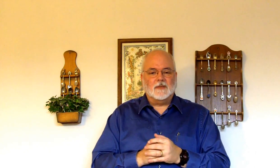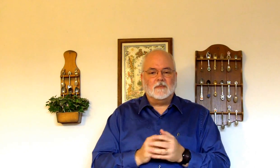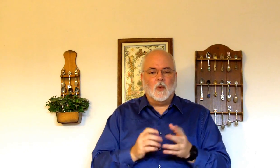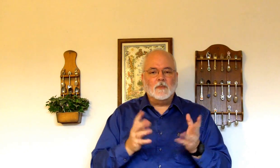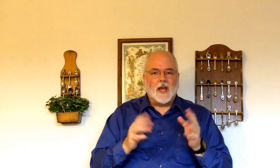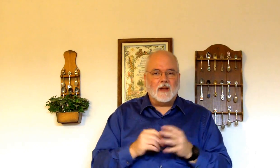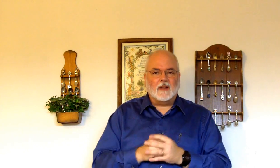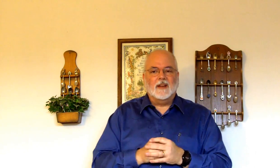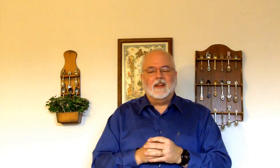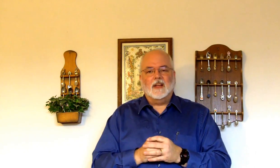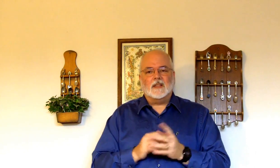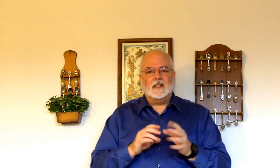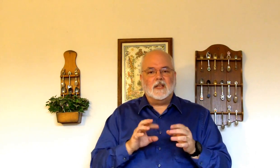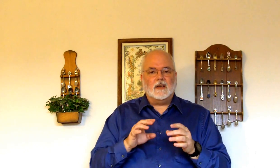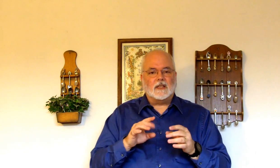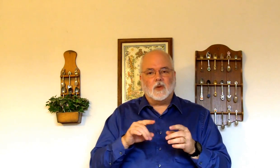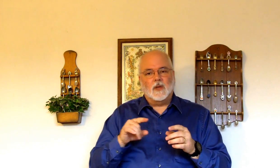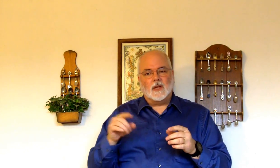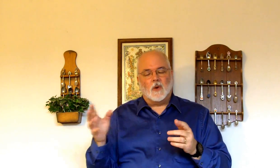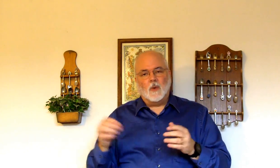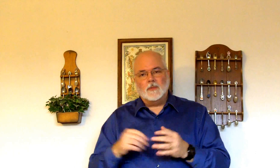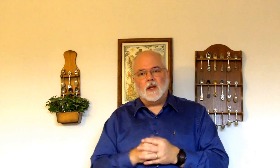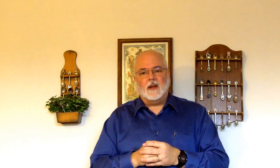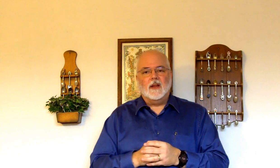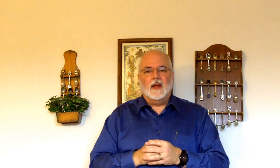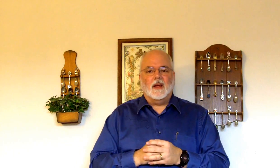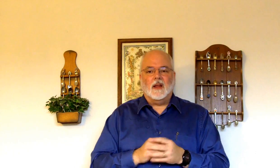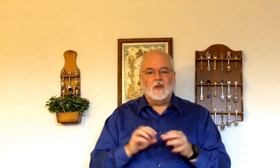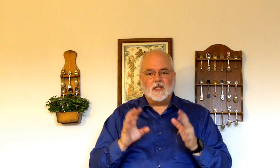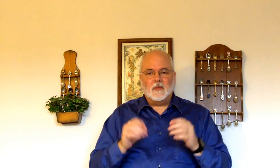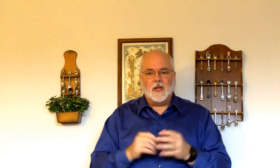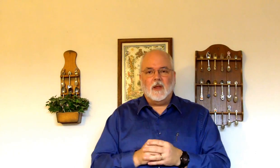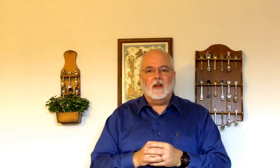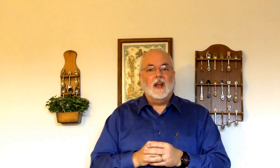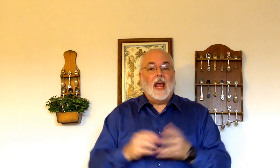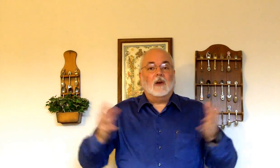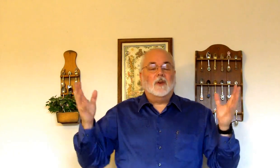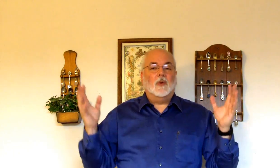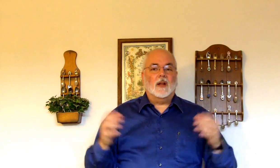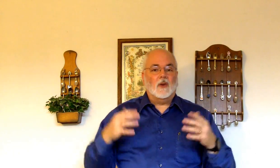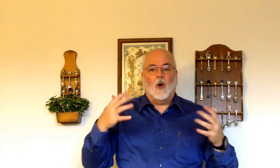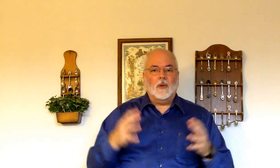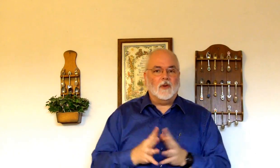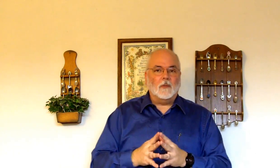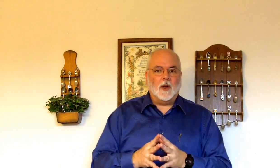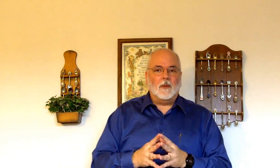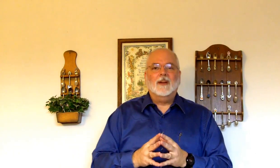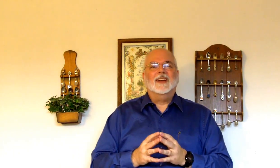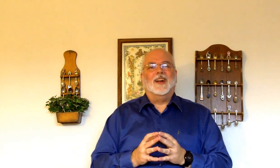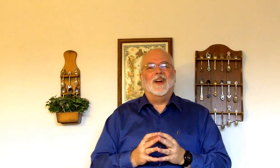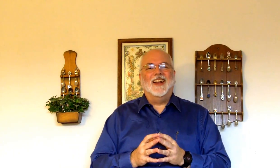The website. The LTC. Southwest.org website. You can send me an email. However you want to. Call me if you know my number. All right.